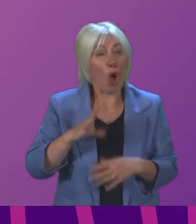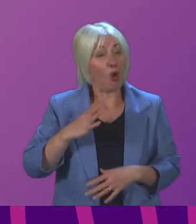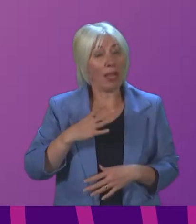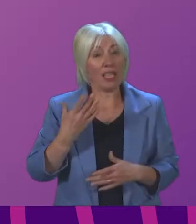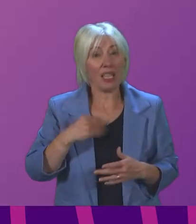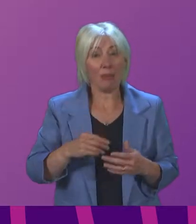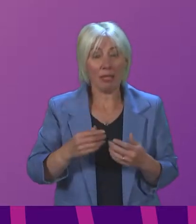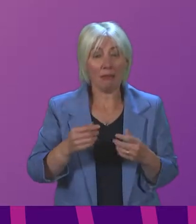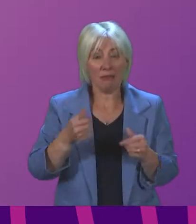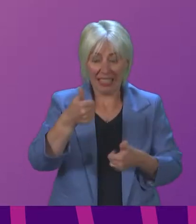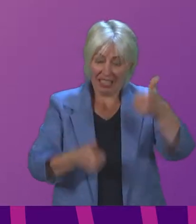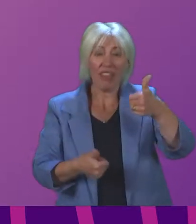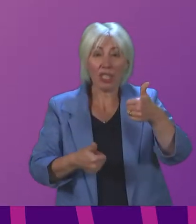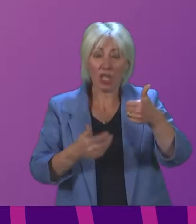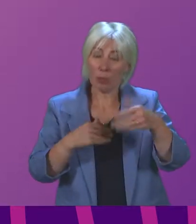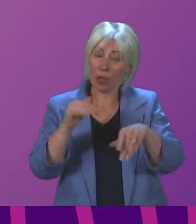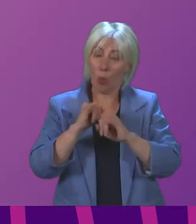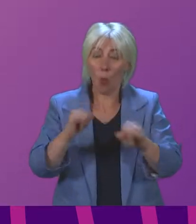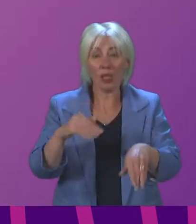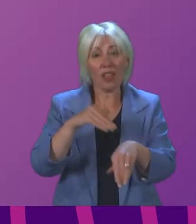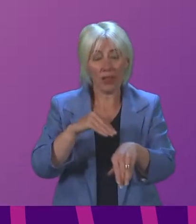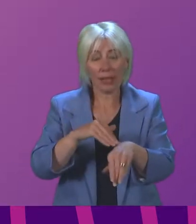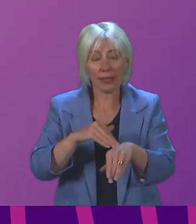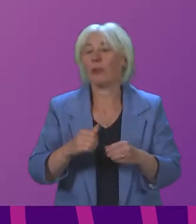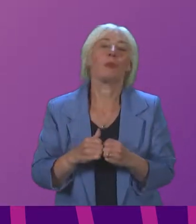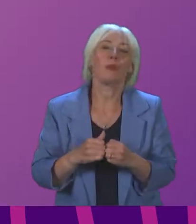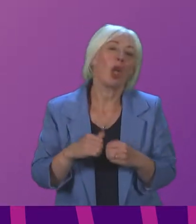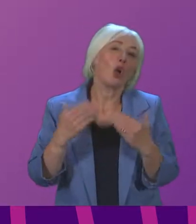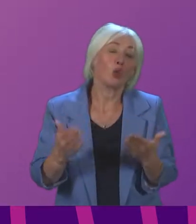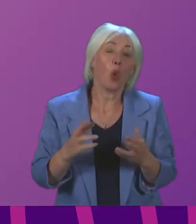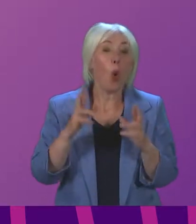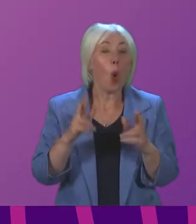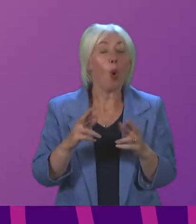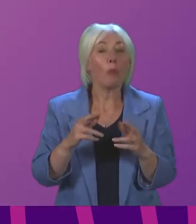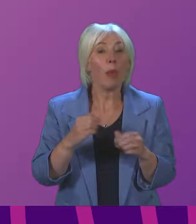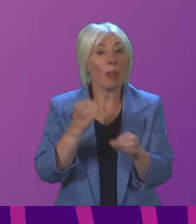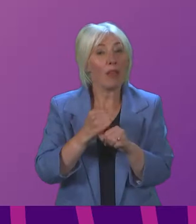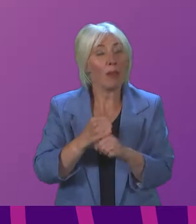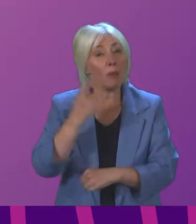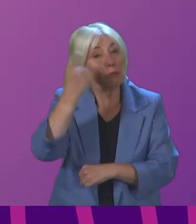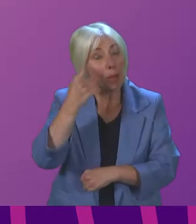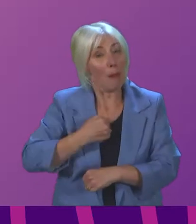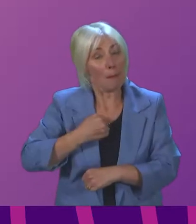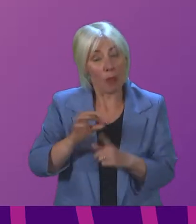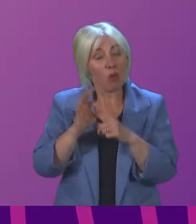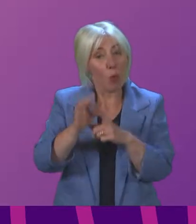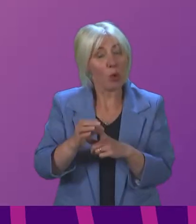significant disadvantage. And so, Deputy Presiding Officer, I hope the Government will consider seriously my proposal and give people confidence in the new